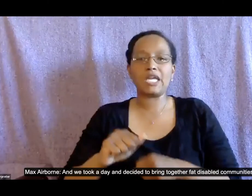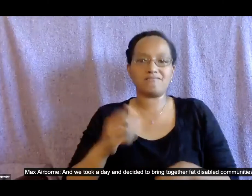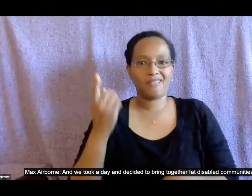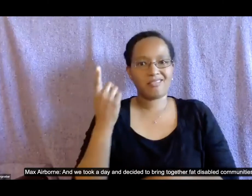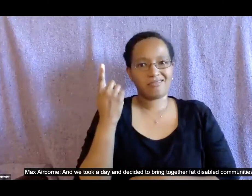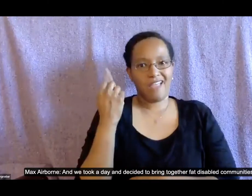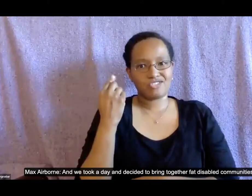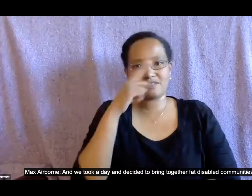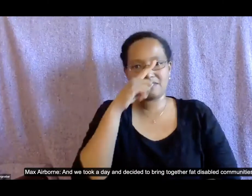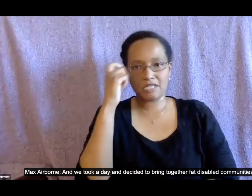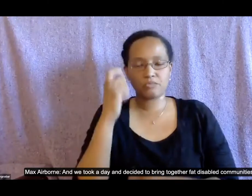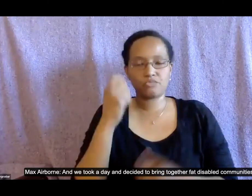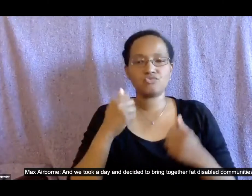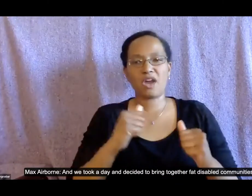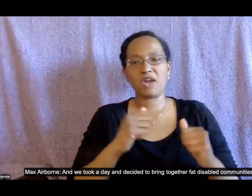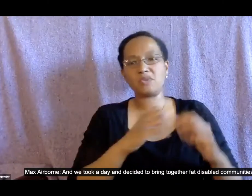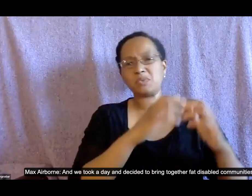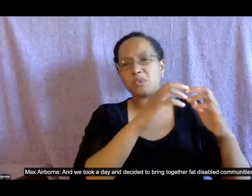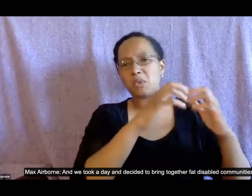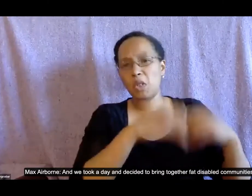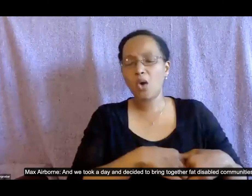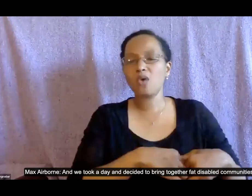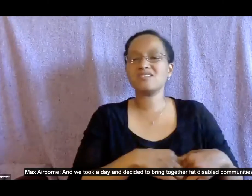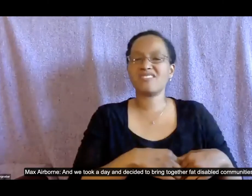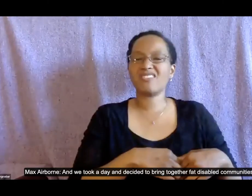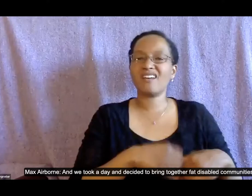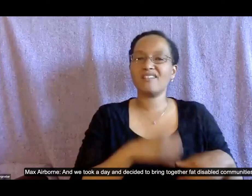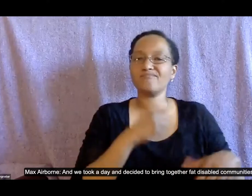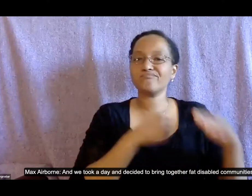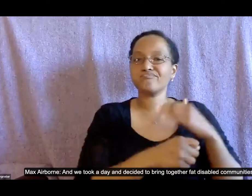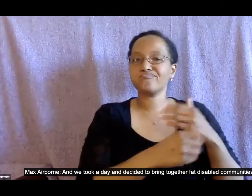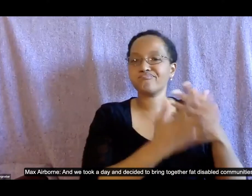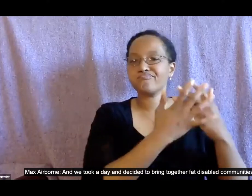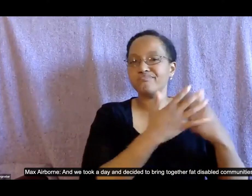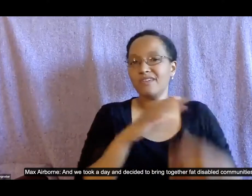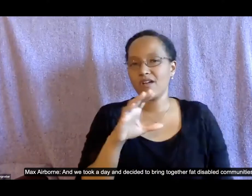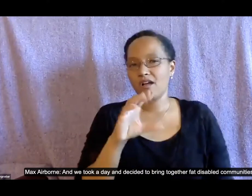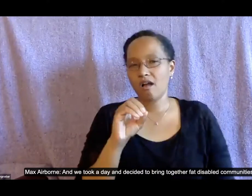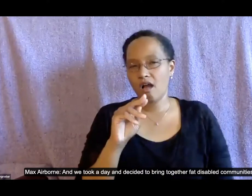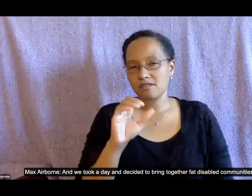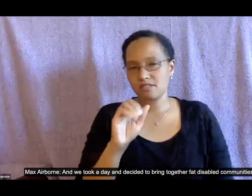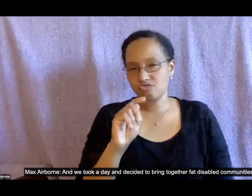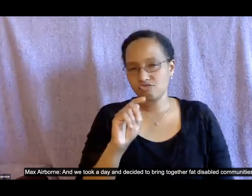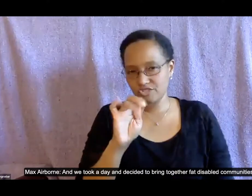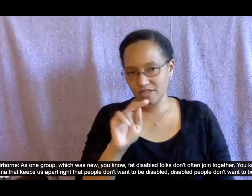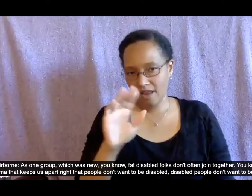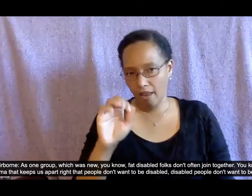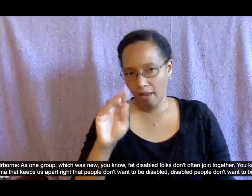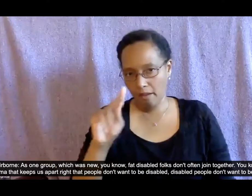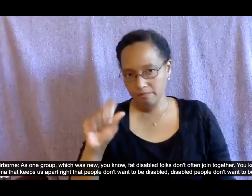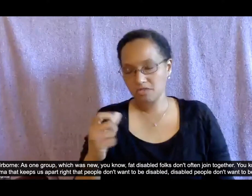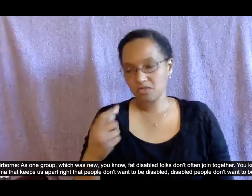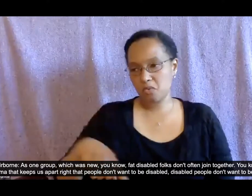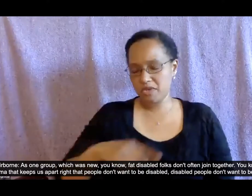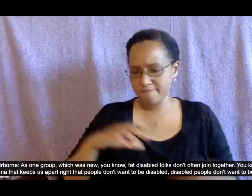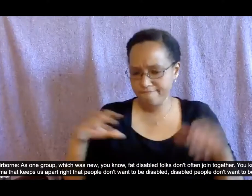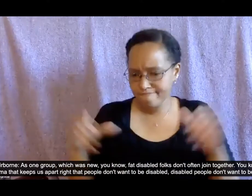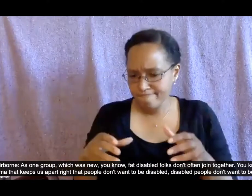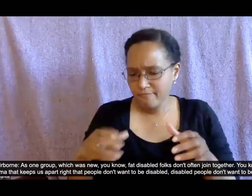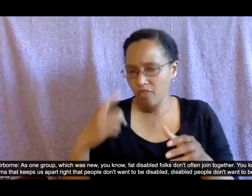we took a day uh and decided to bring together fat and disabled communities um as one group